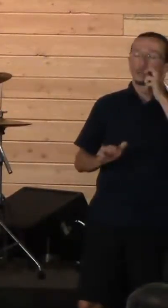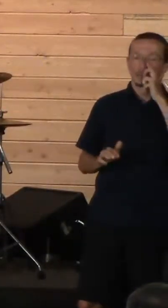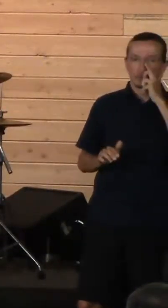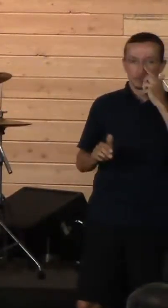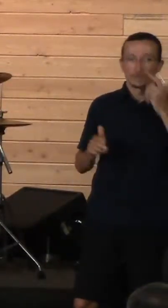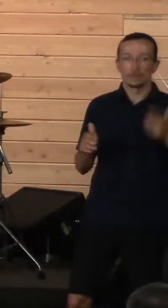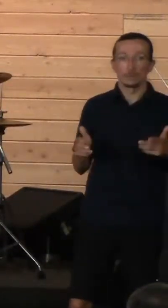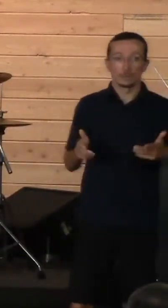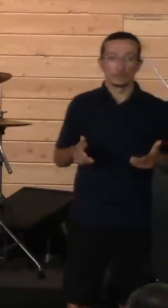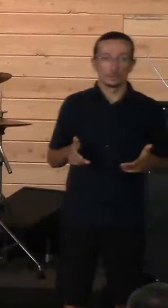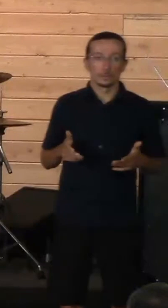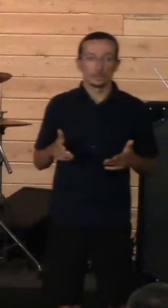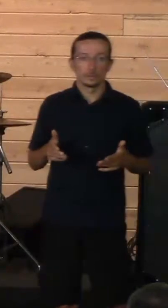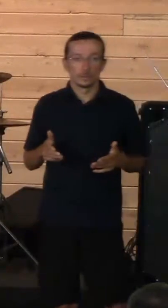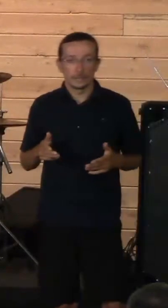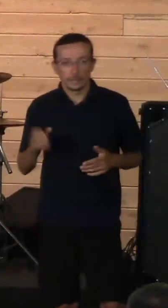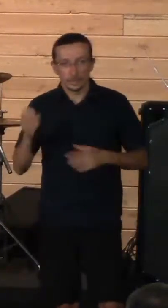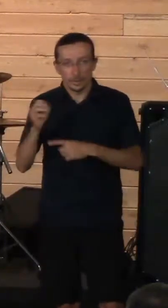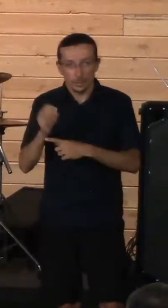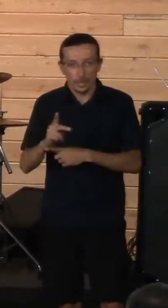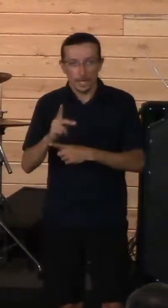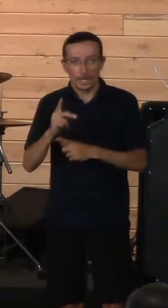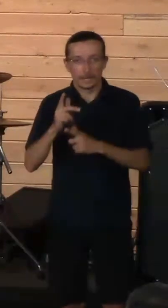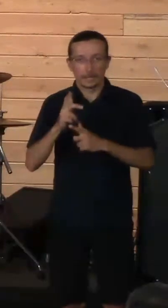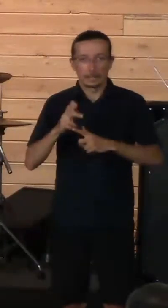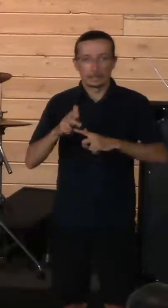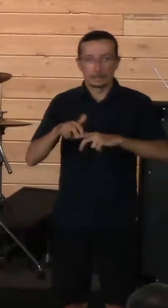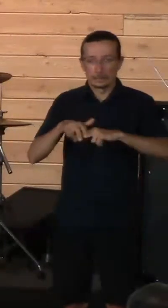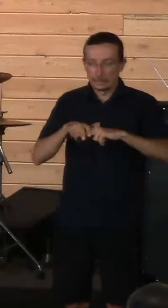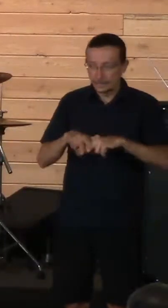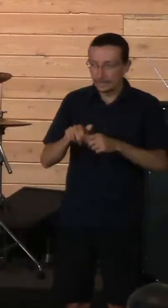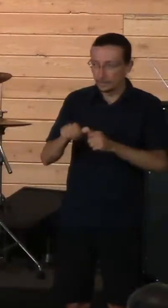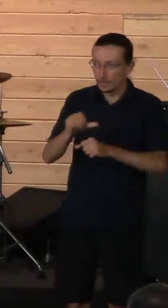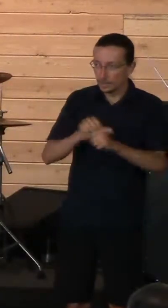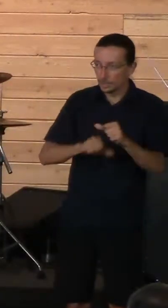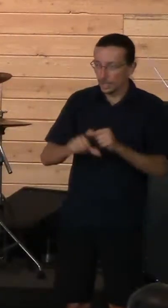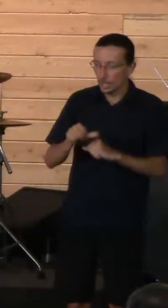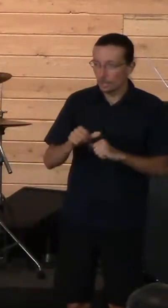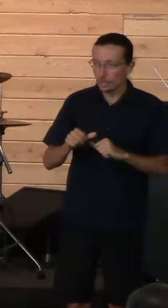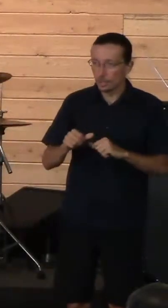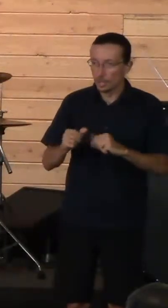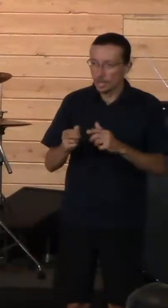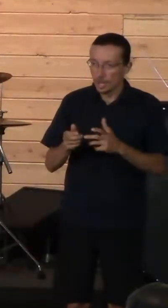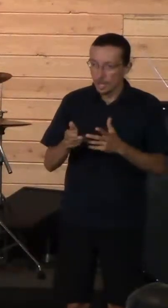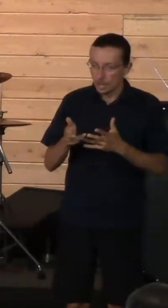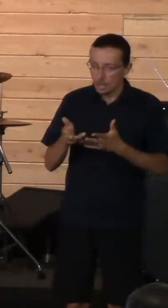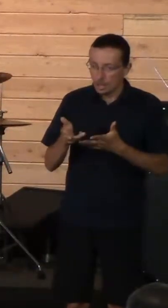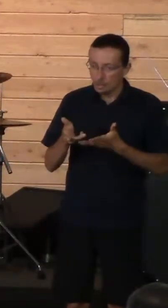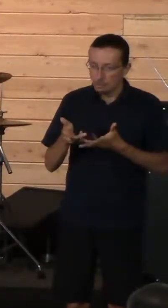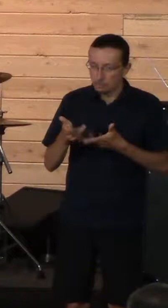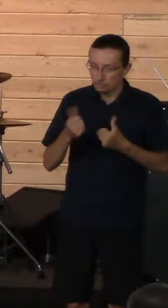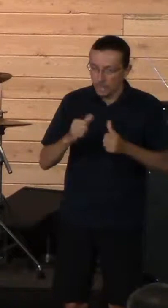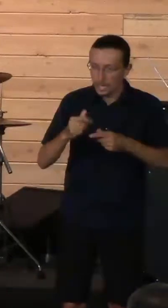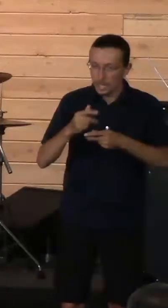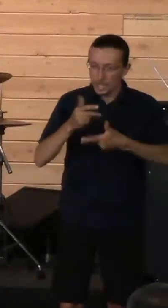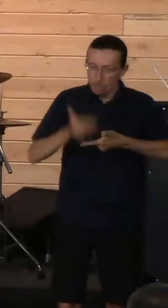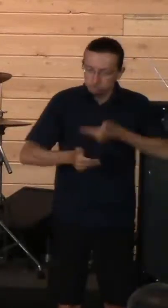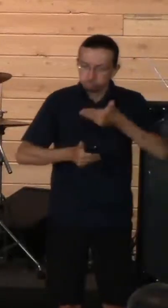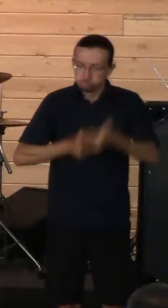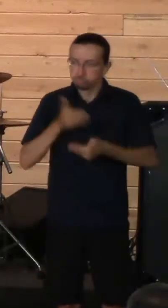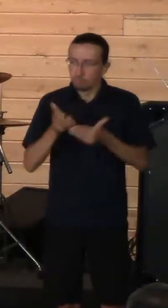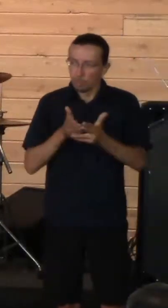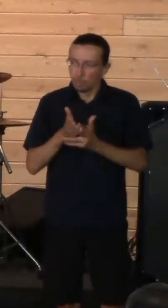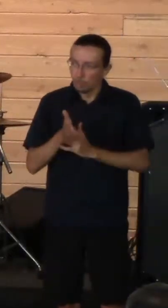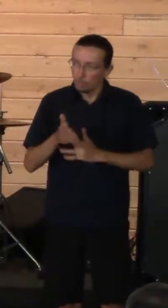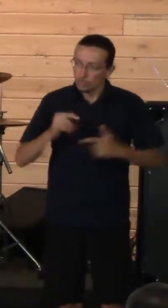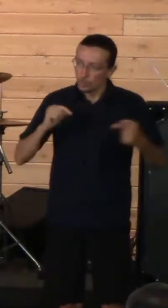sit with one another in their pain and not try to fix it and not try to rush through it. Let's just be there